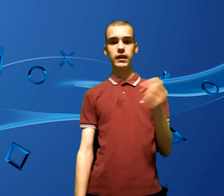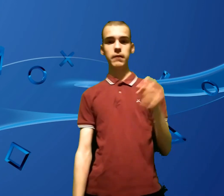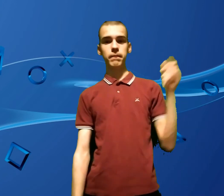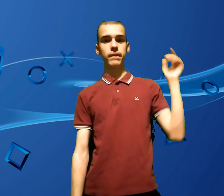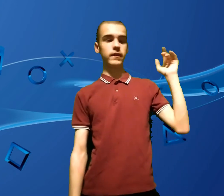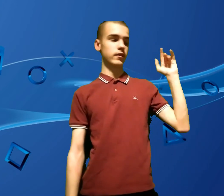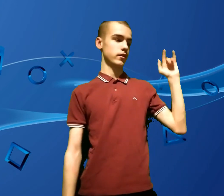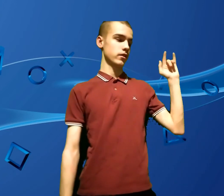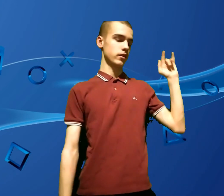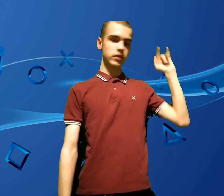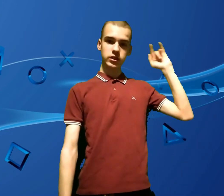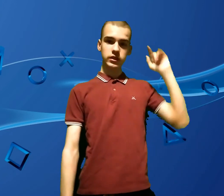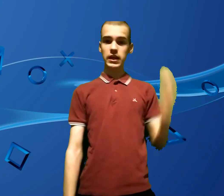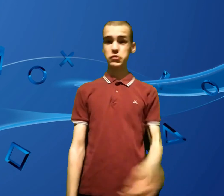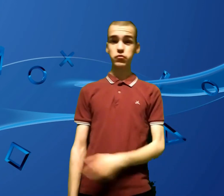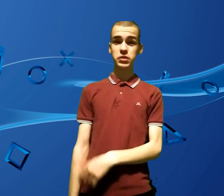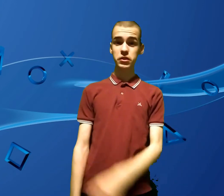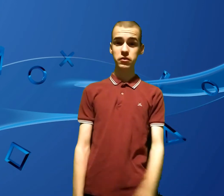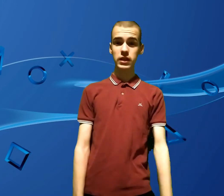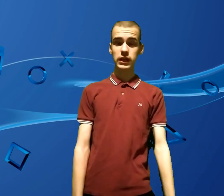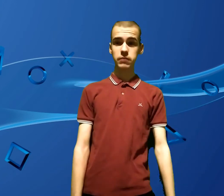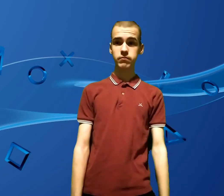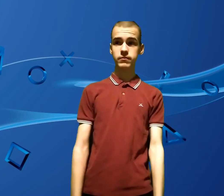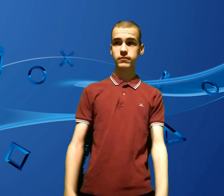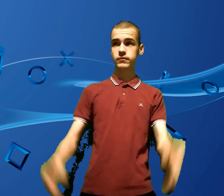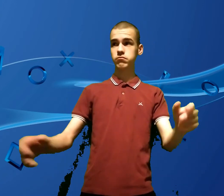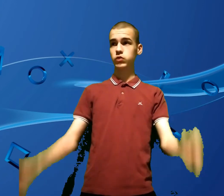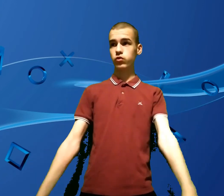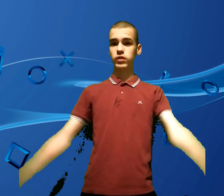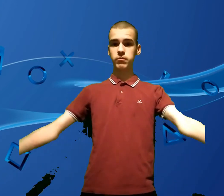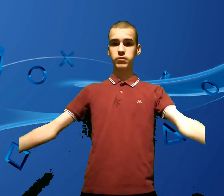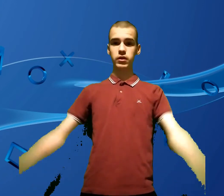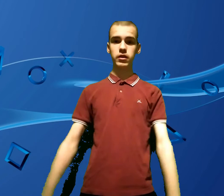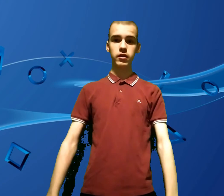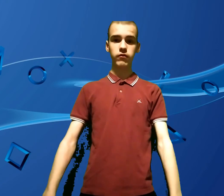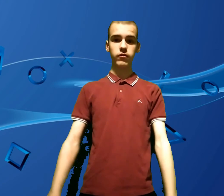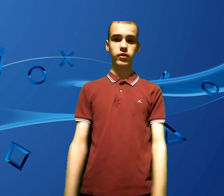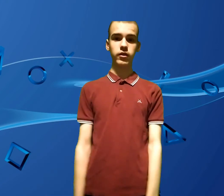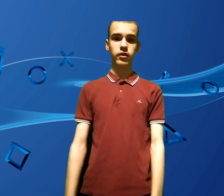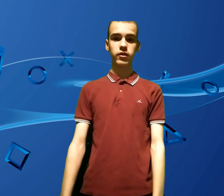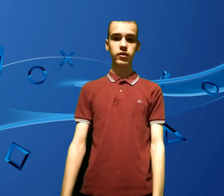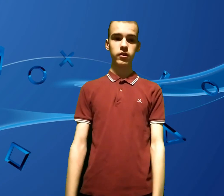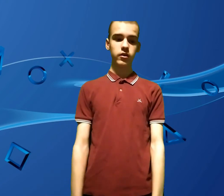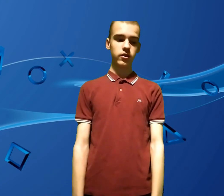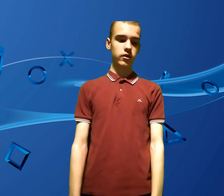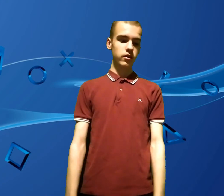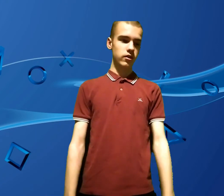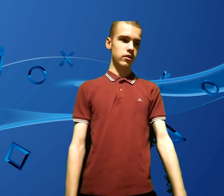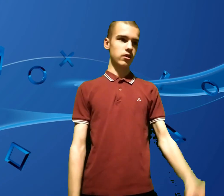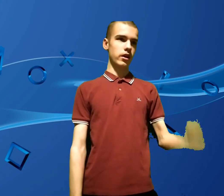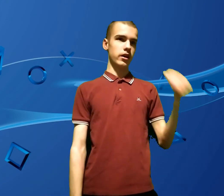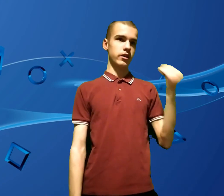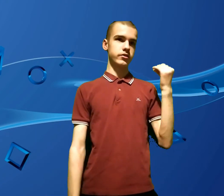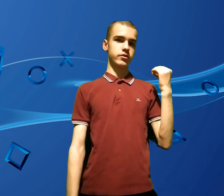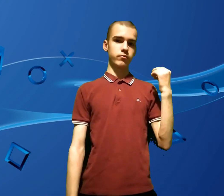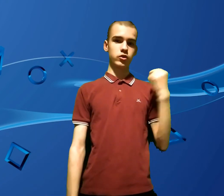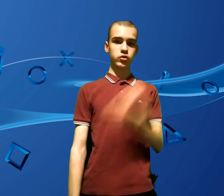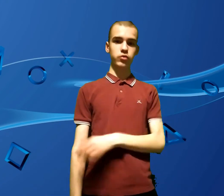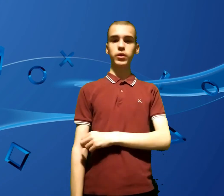yeah, it was a really good game. Great playing and everything like that. Had some quite